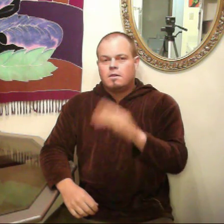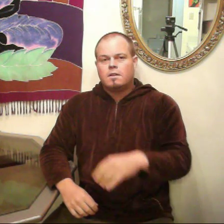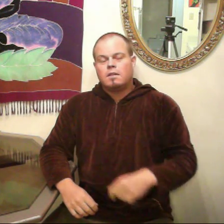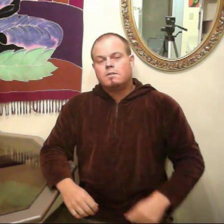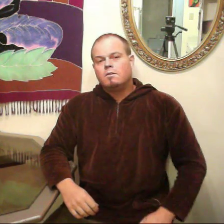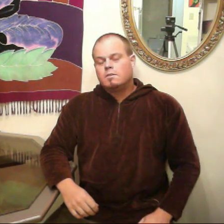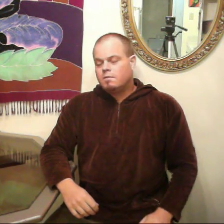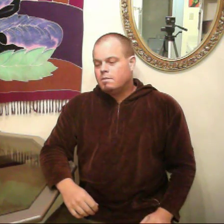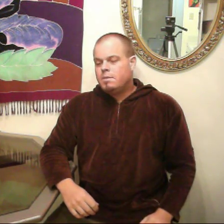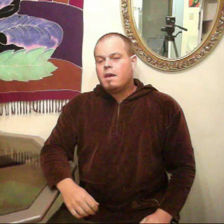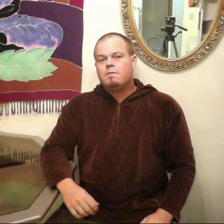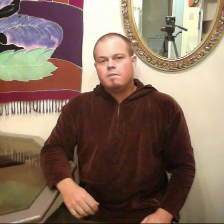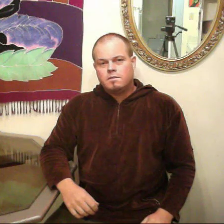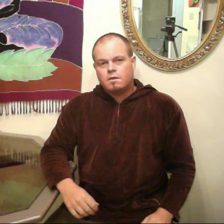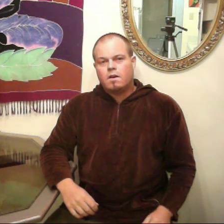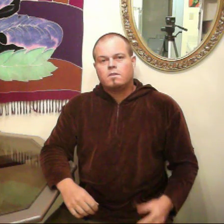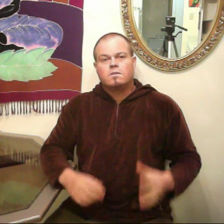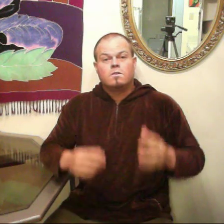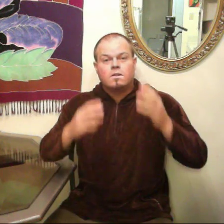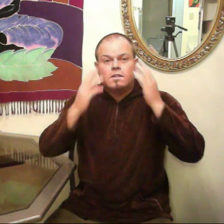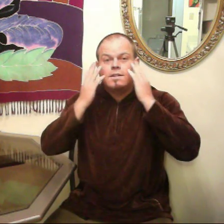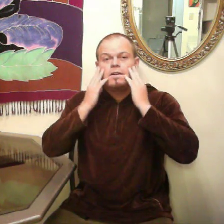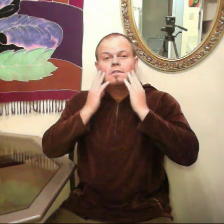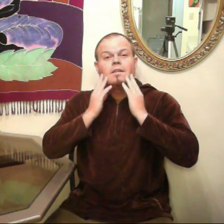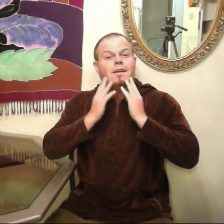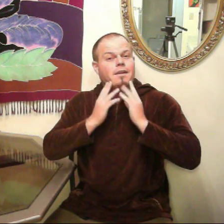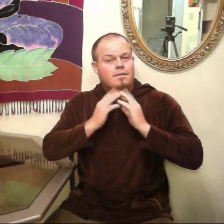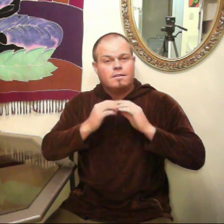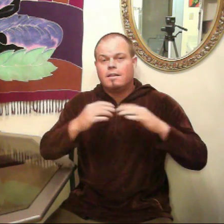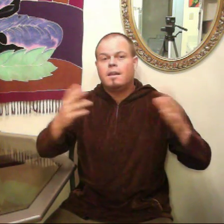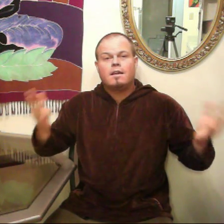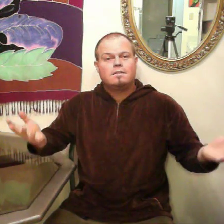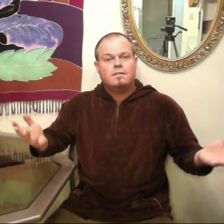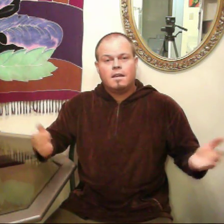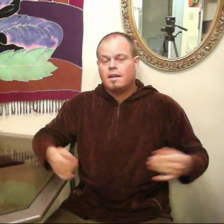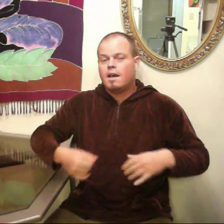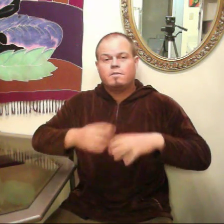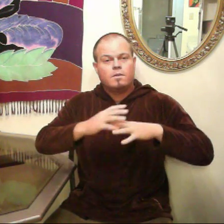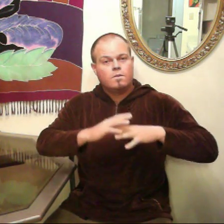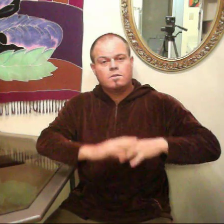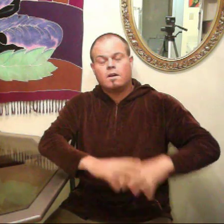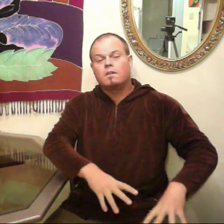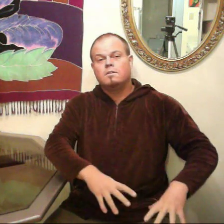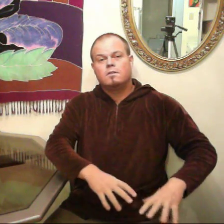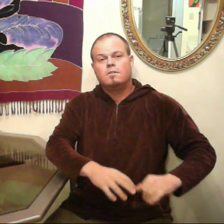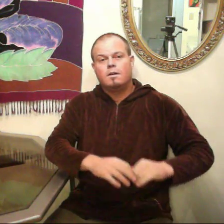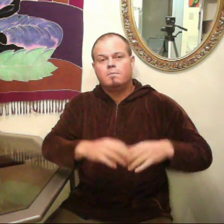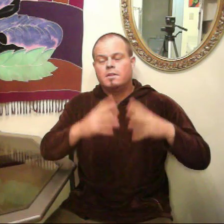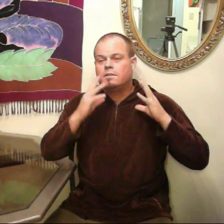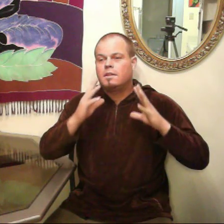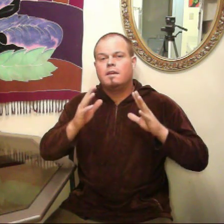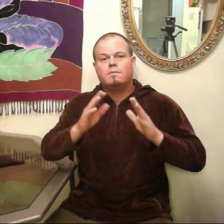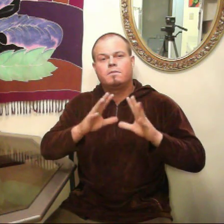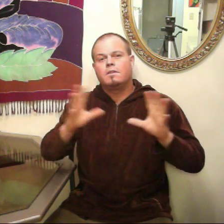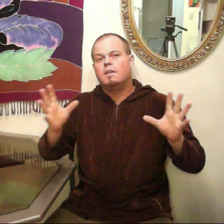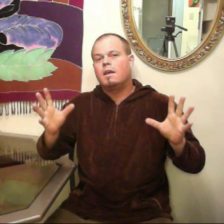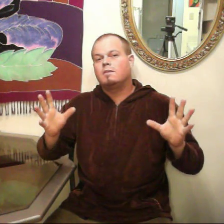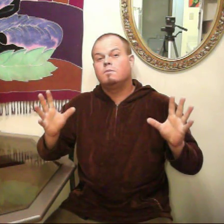all that stones, the benefits are also clear skin. The next day after those toxins are dumped, the skin for the next